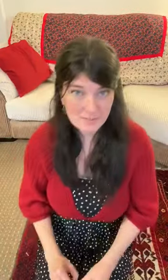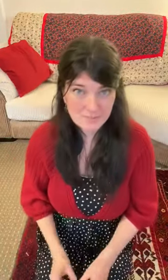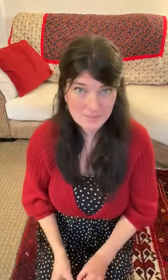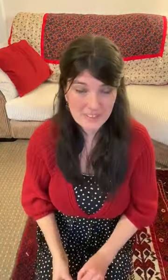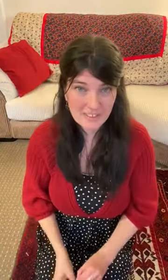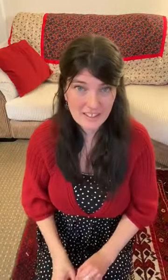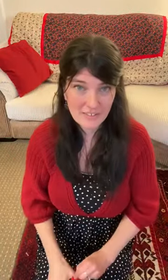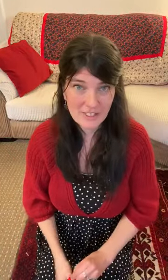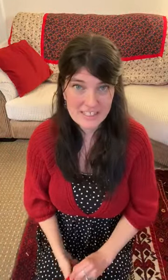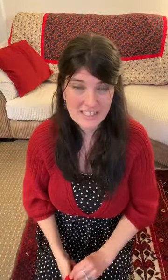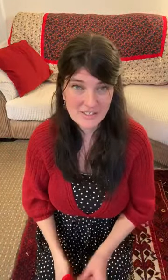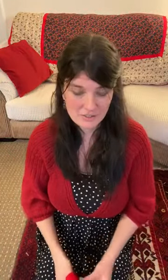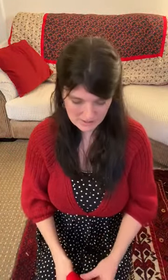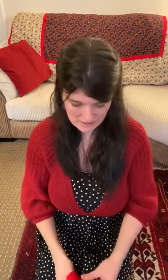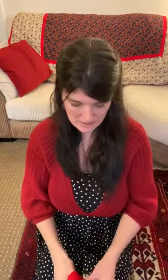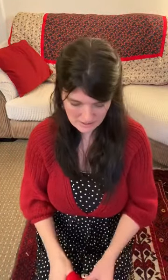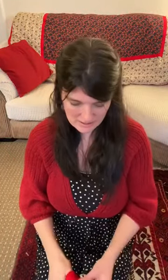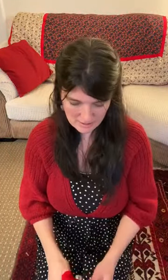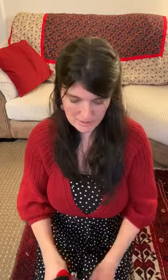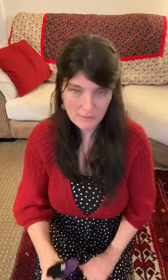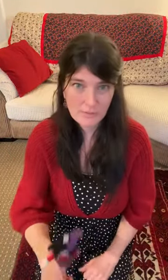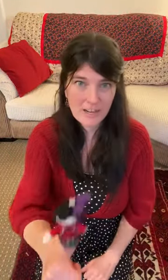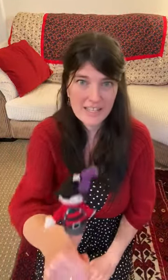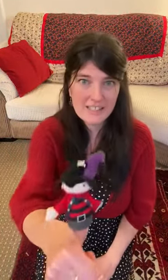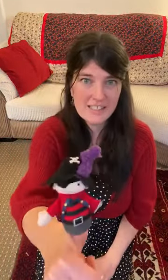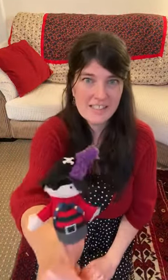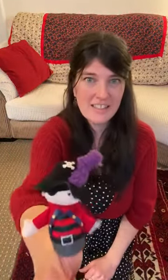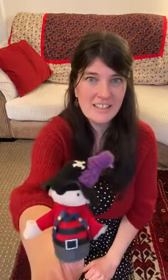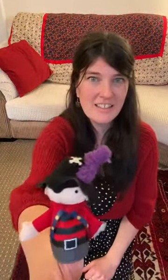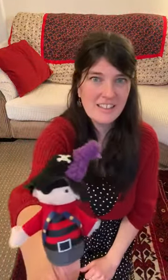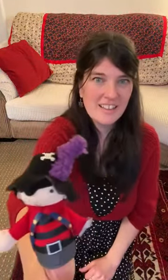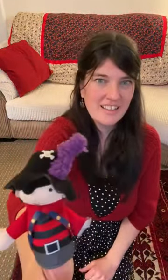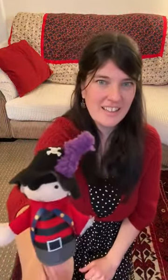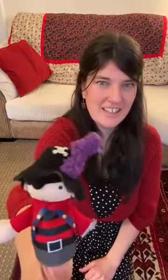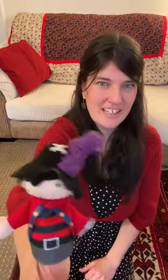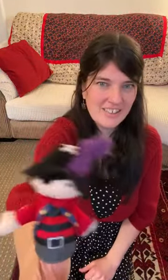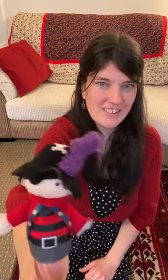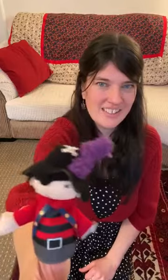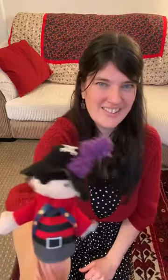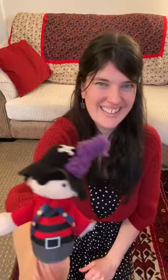because I'm going to introduce some little friends that I need for this one.